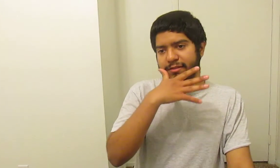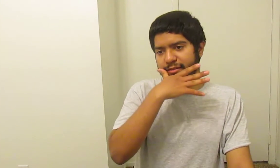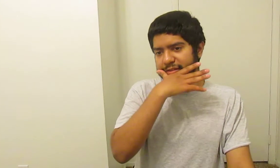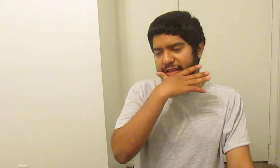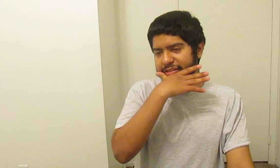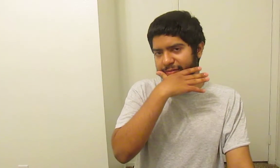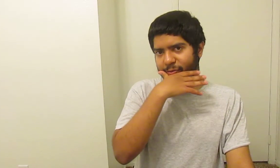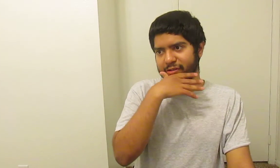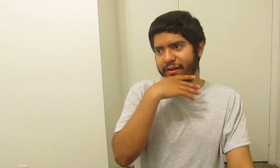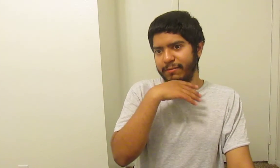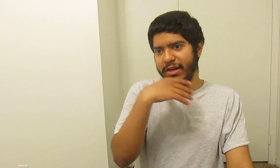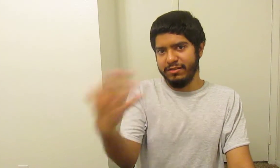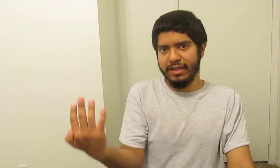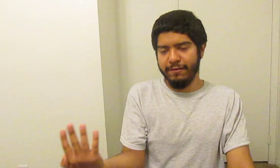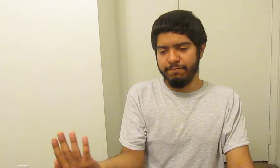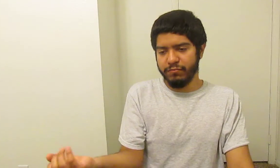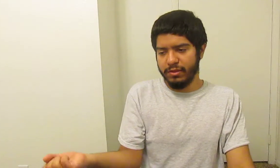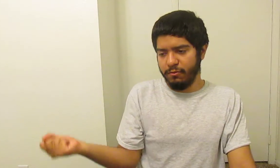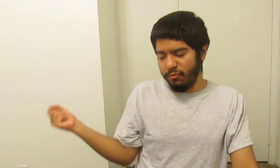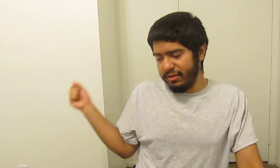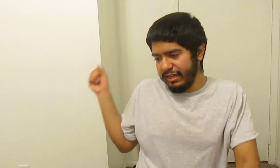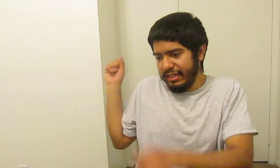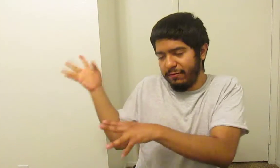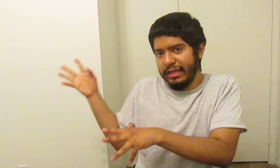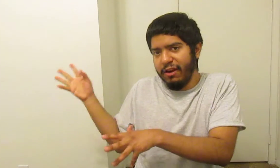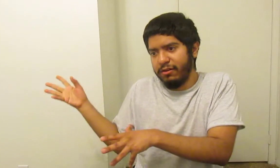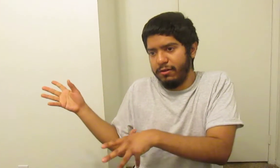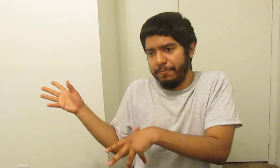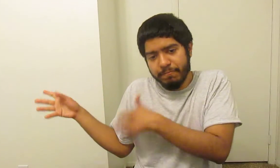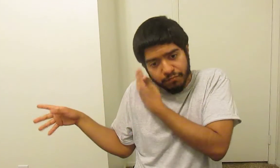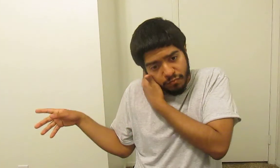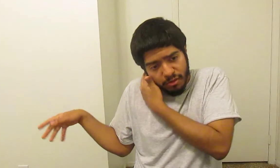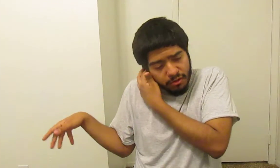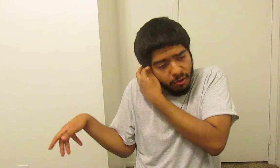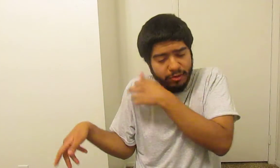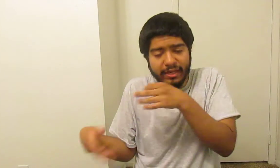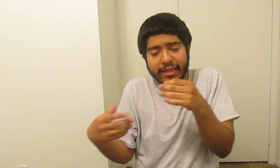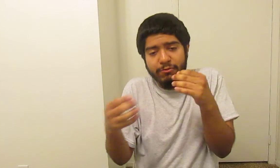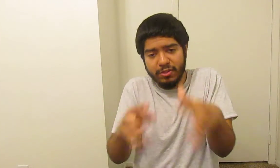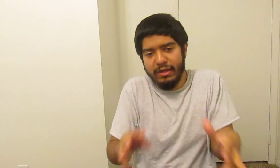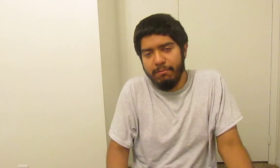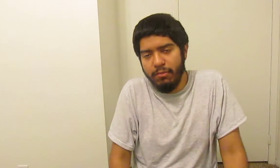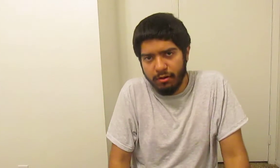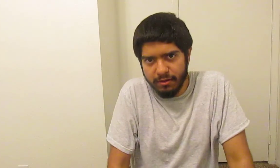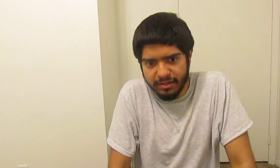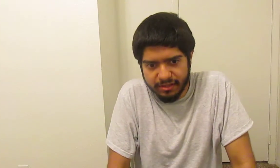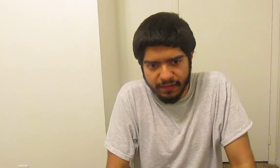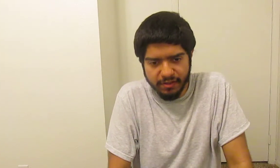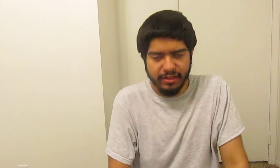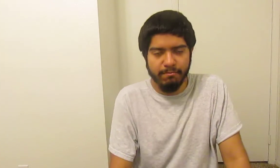sense if he would have talked about his life with, like, a different character, or with the guy that was serving him burgers, instead of just him